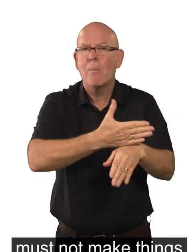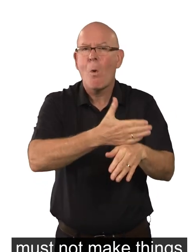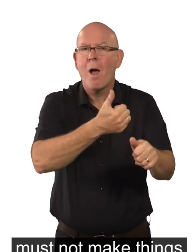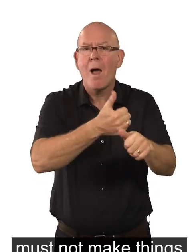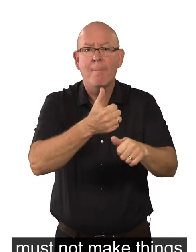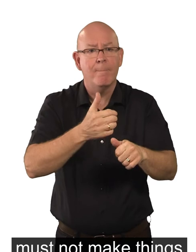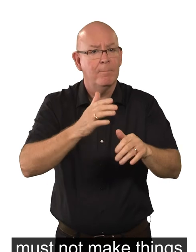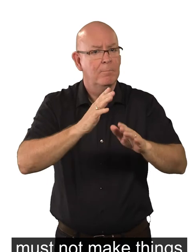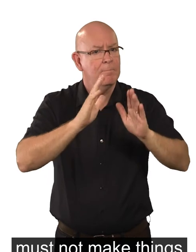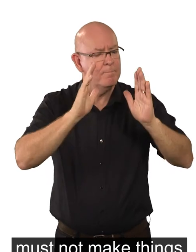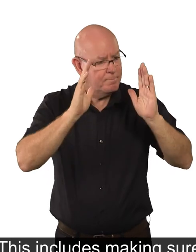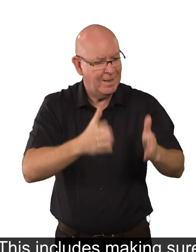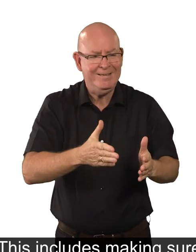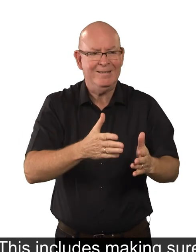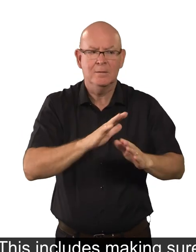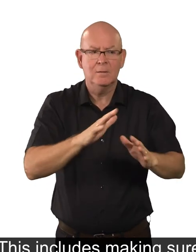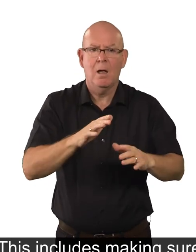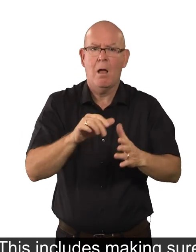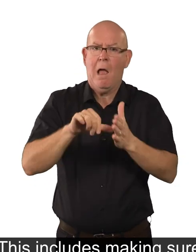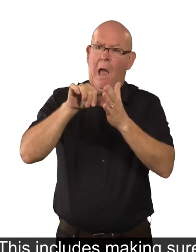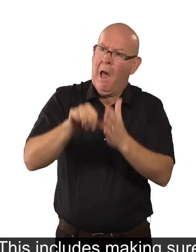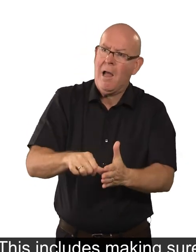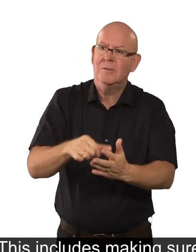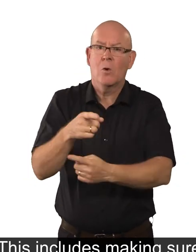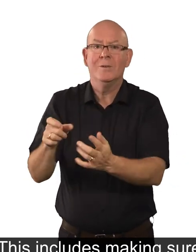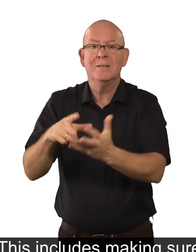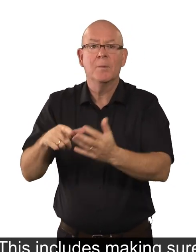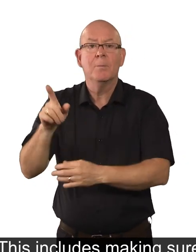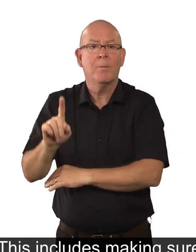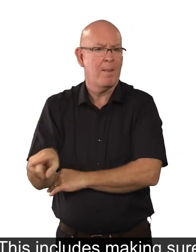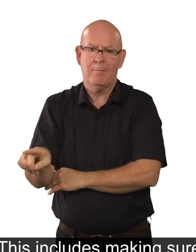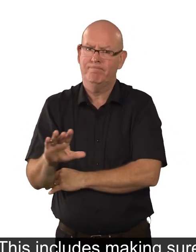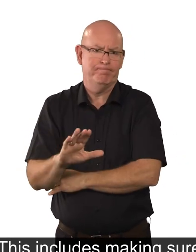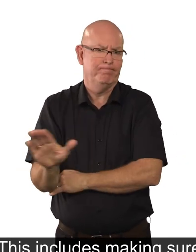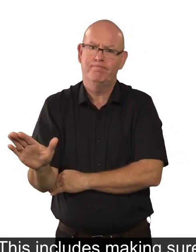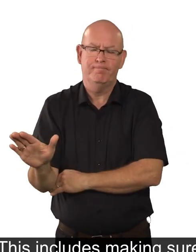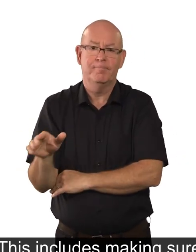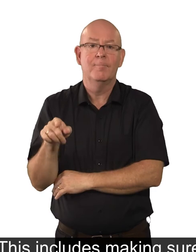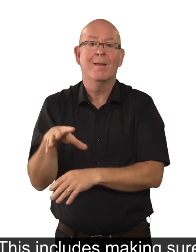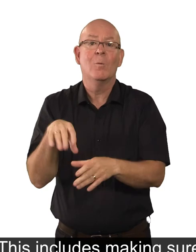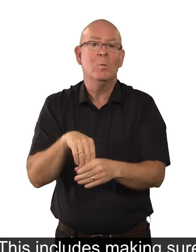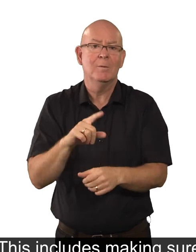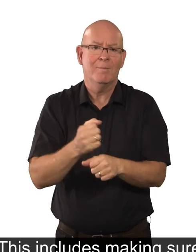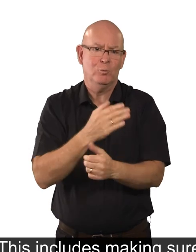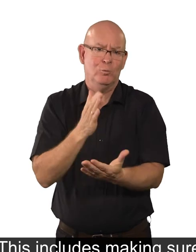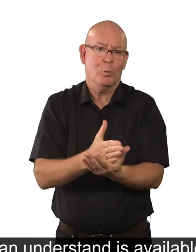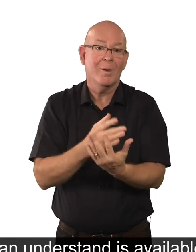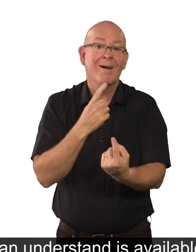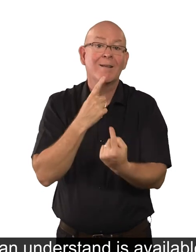harder for disabled people. This includes making sure that information that disabled people